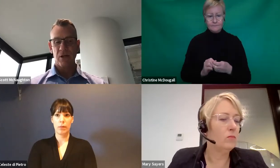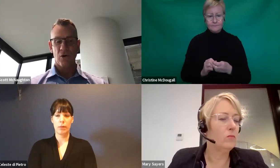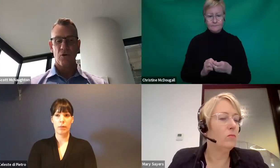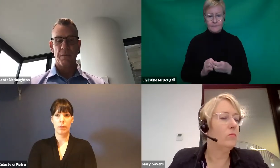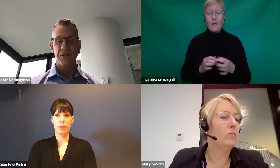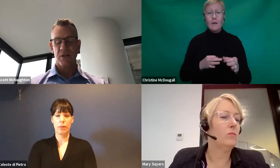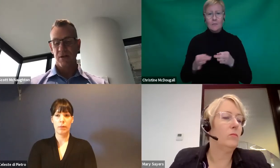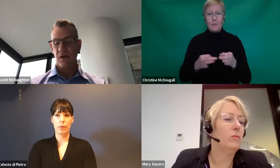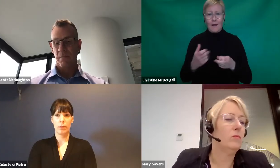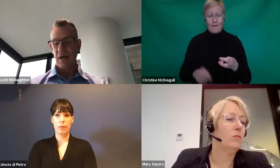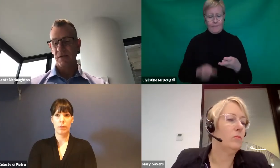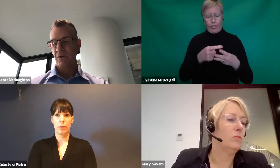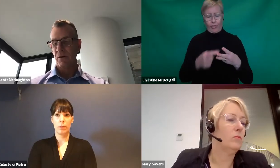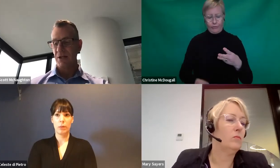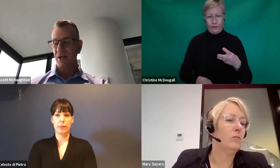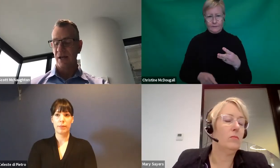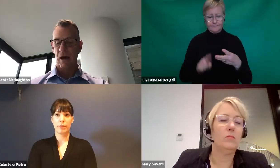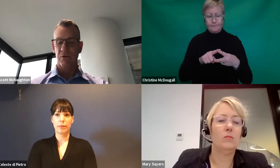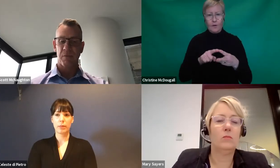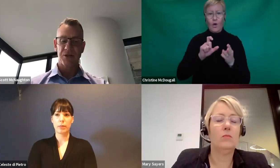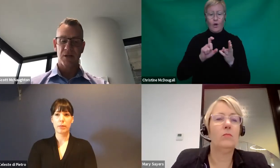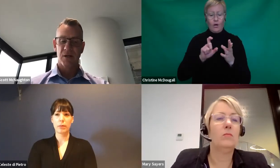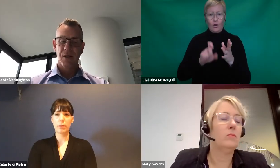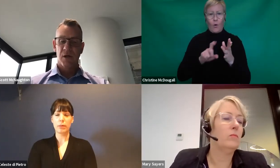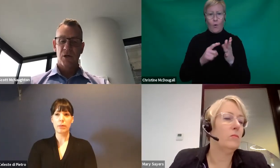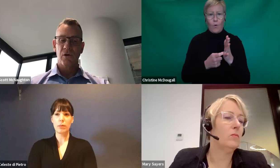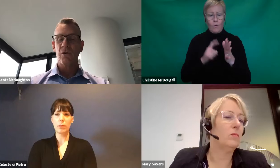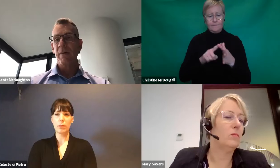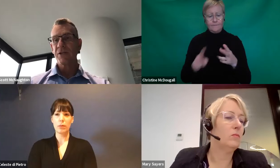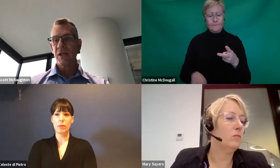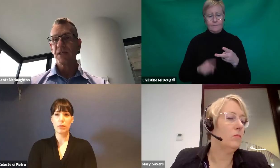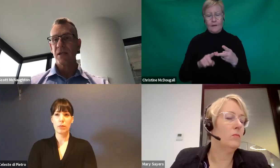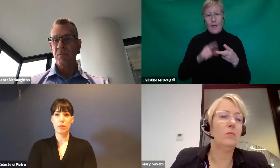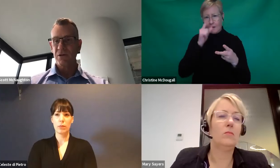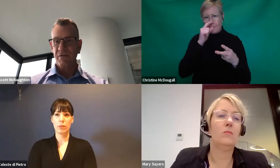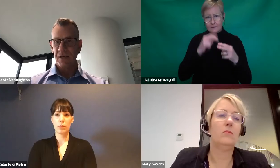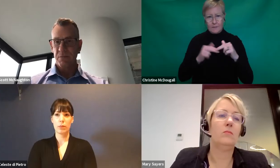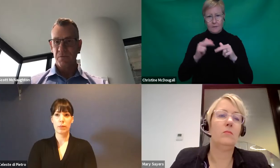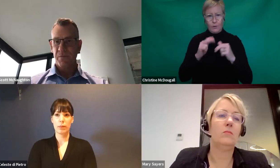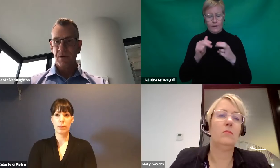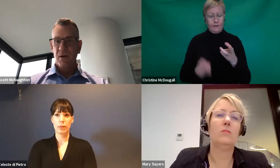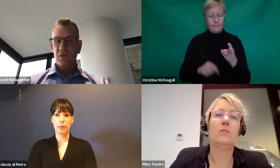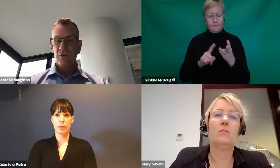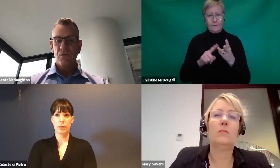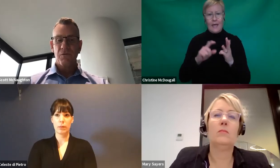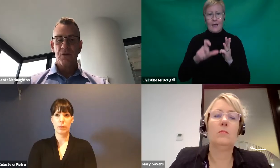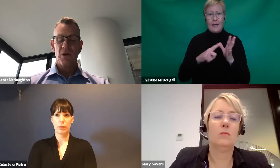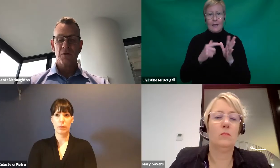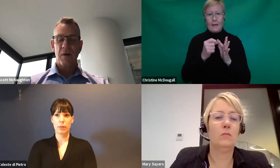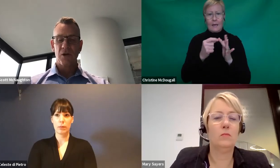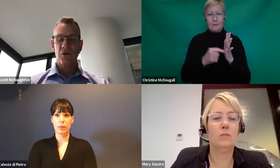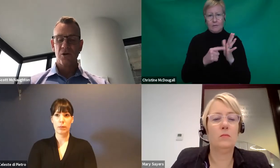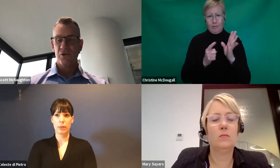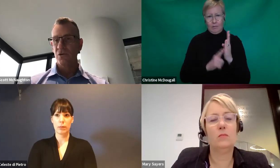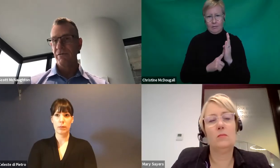plan, your core budget, your capacity building budget and your capital budget, your core budget is the most flexible. So for the